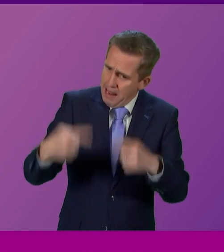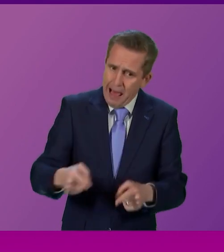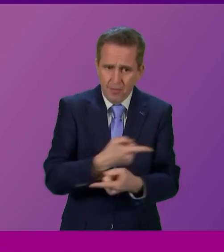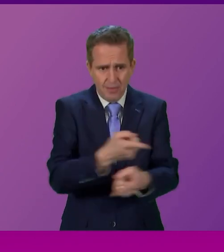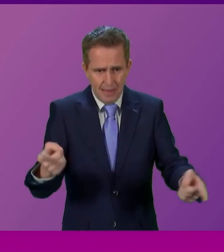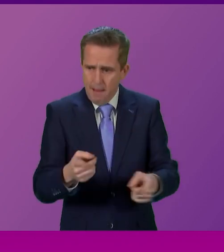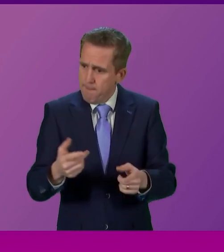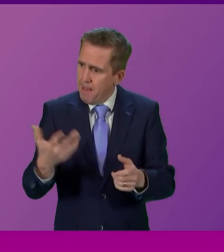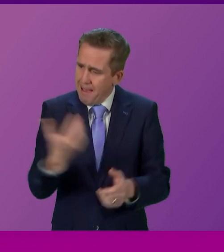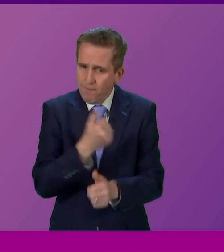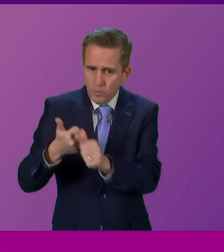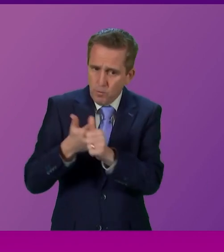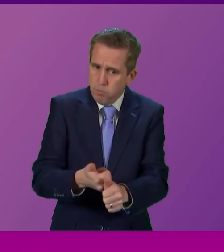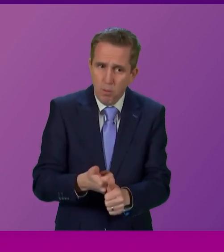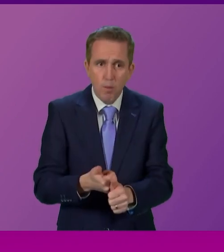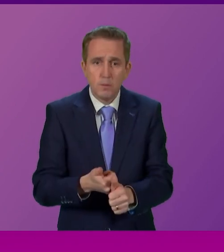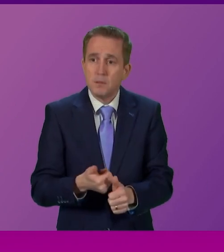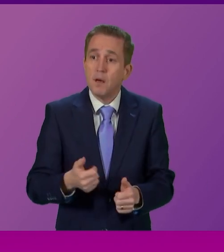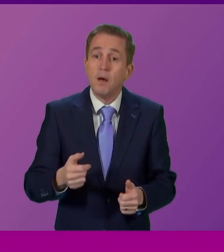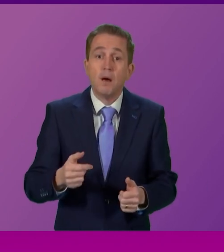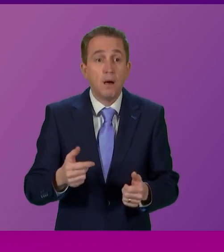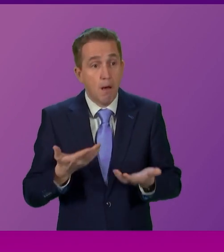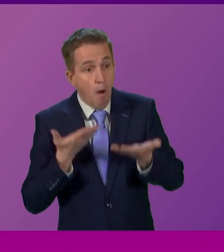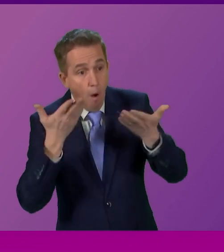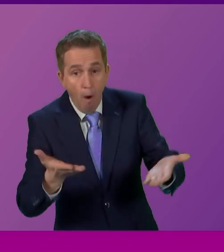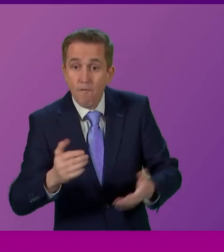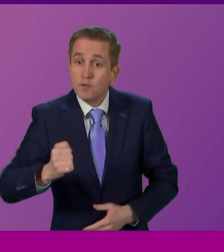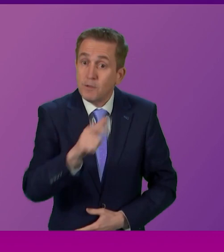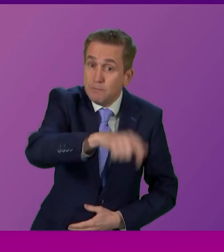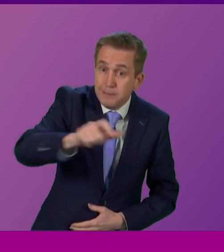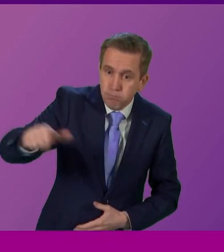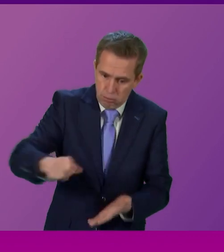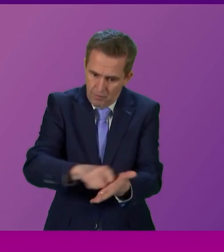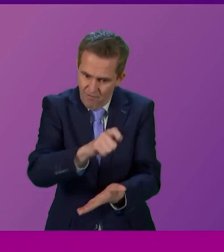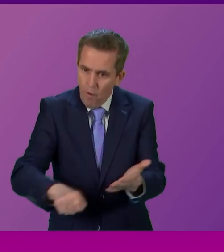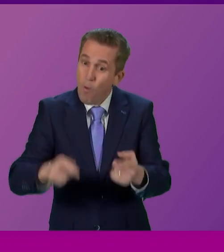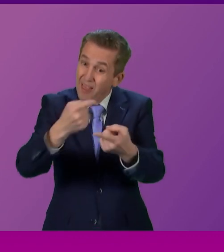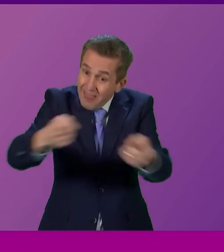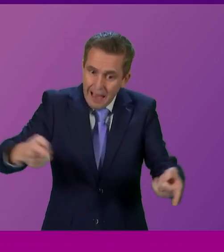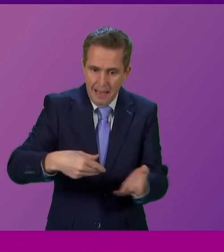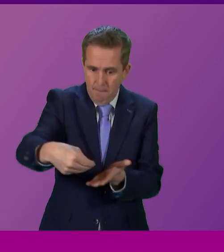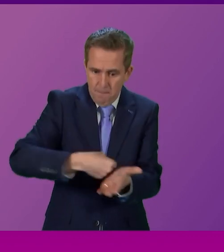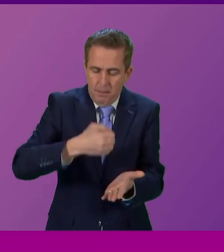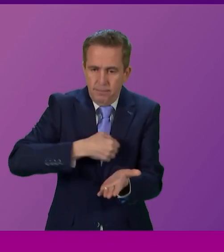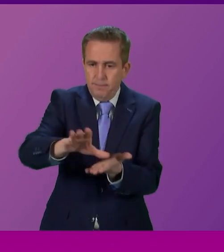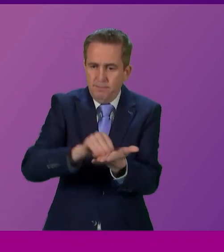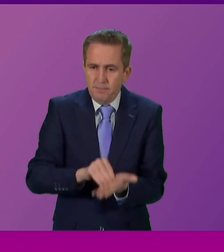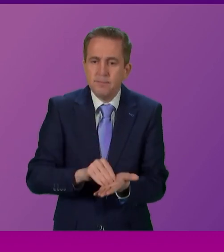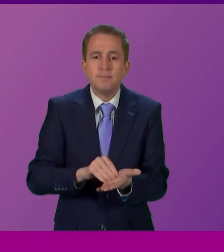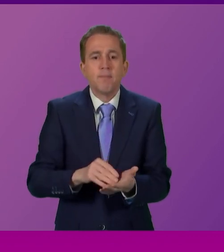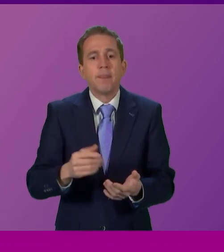of support, then put it to the people and ask them. It is them who pay our wages. It is them that gifted us this honour.